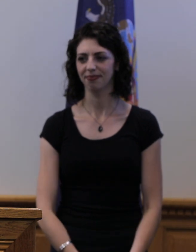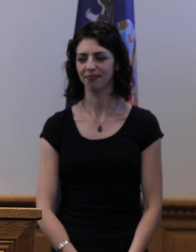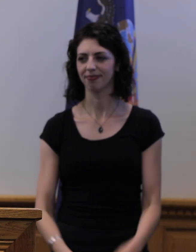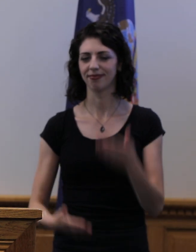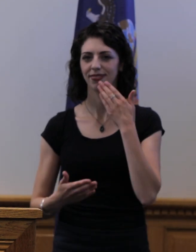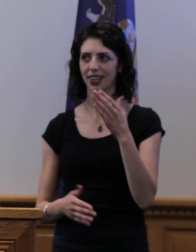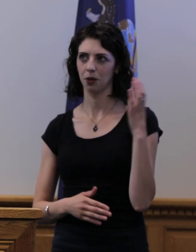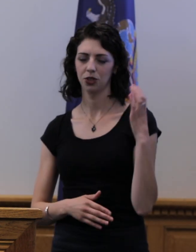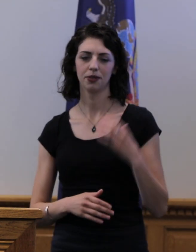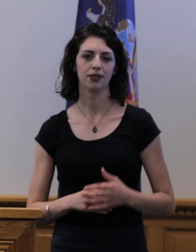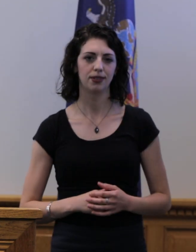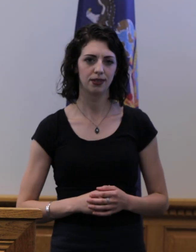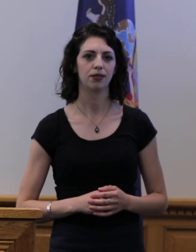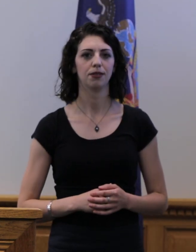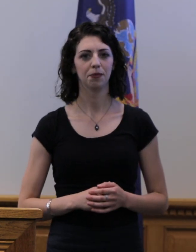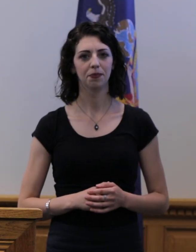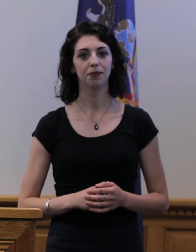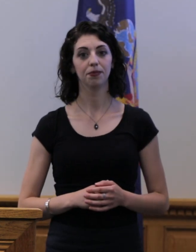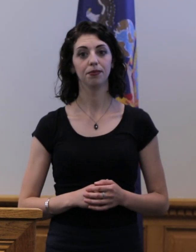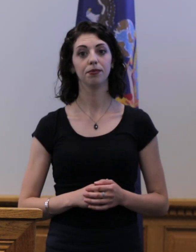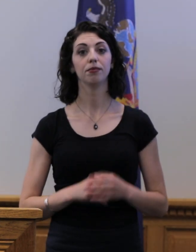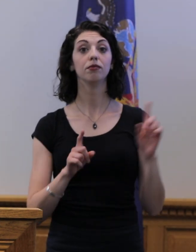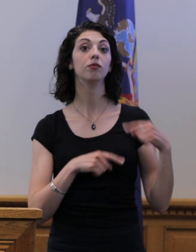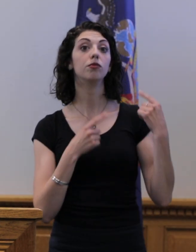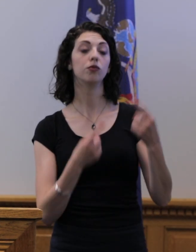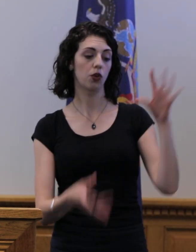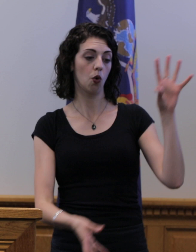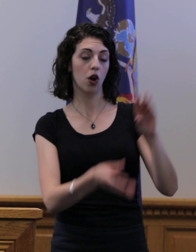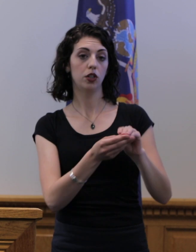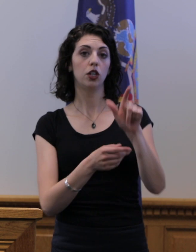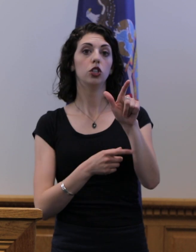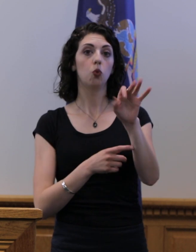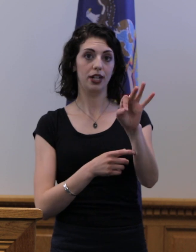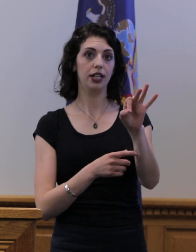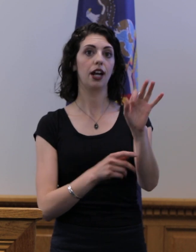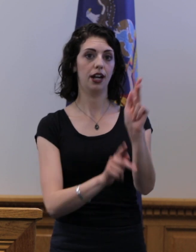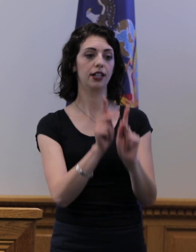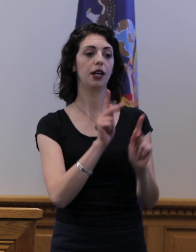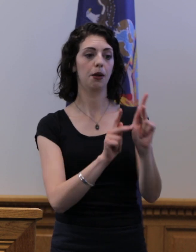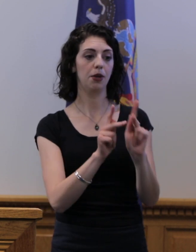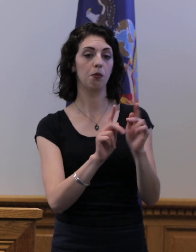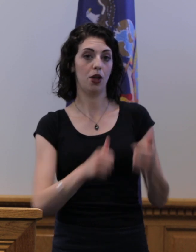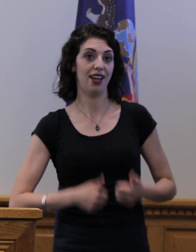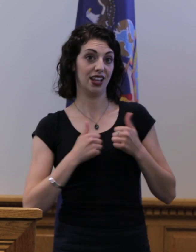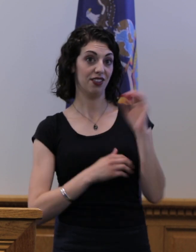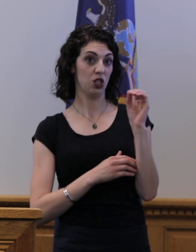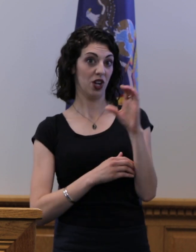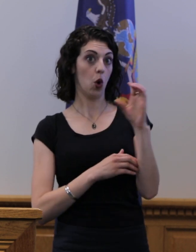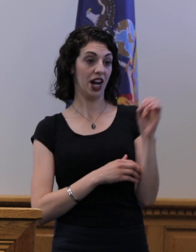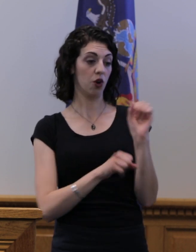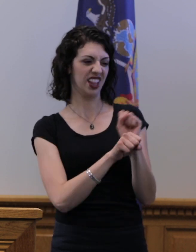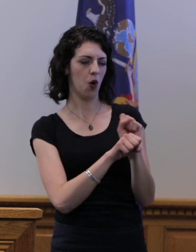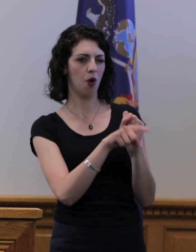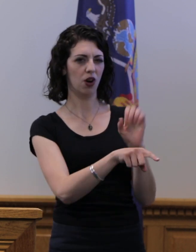Thank you, Mr. Chairman. At this time, we have a total of 29 Oswego County residents who work at Champlain